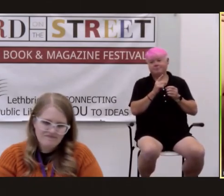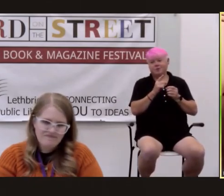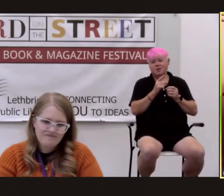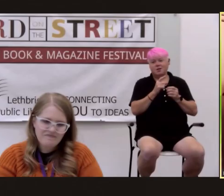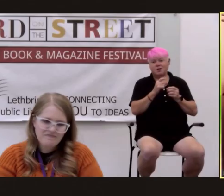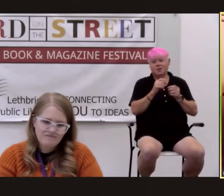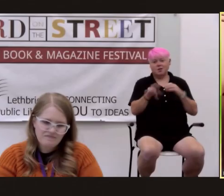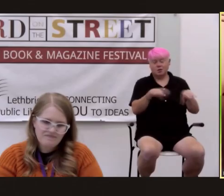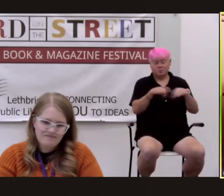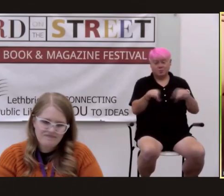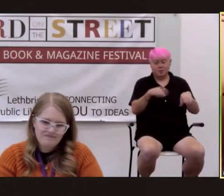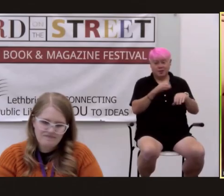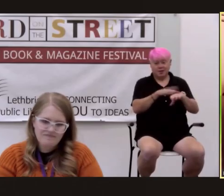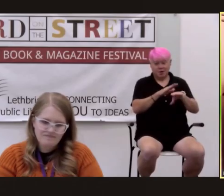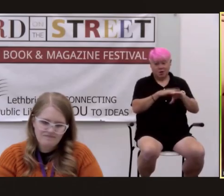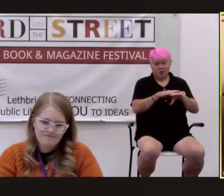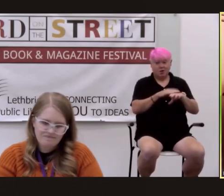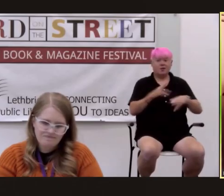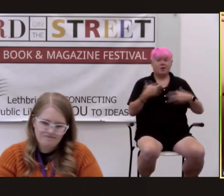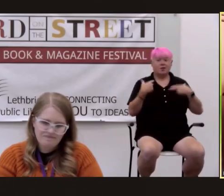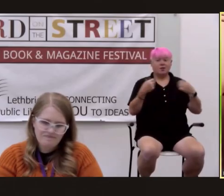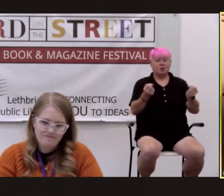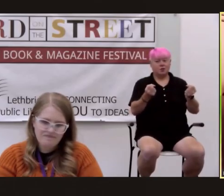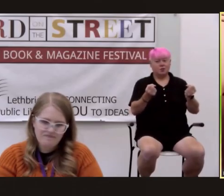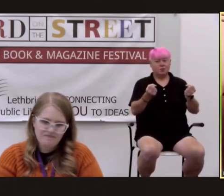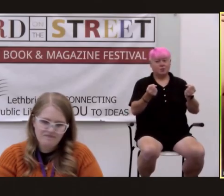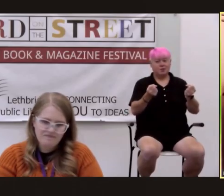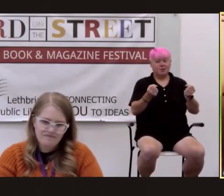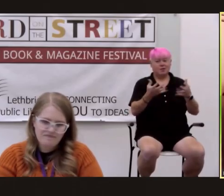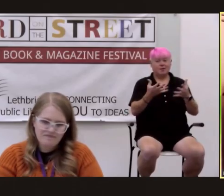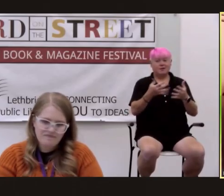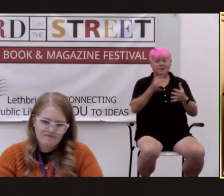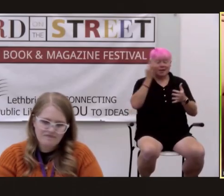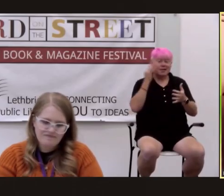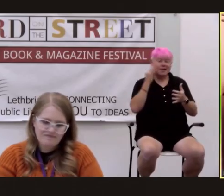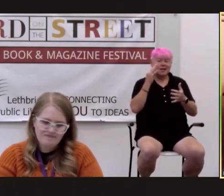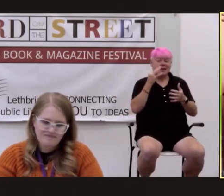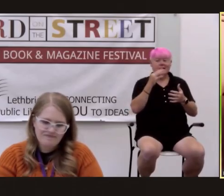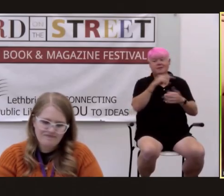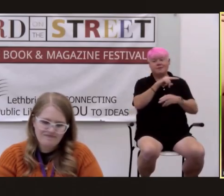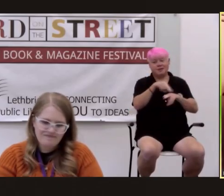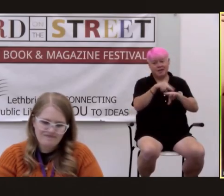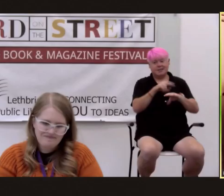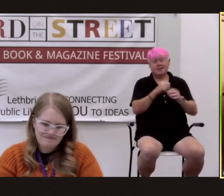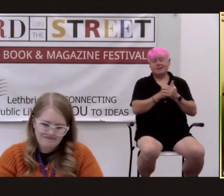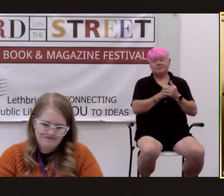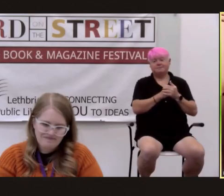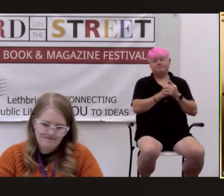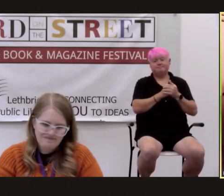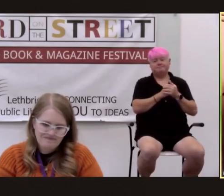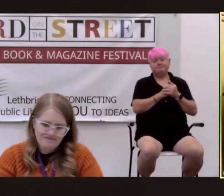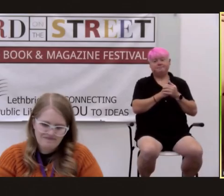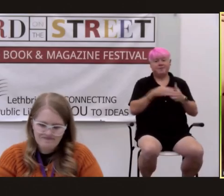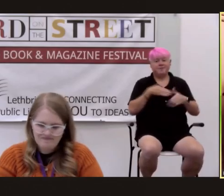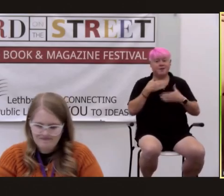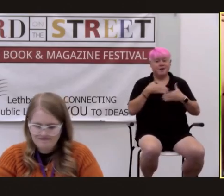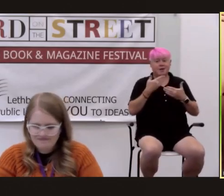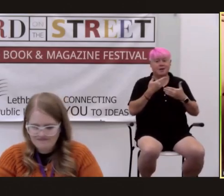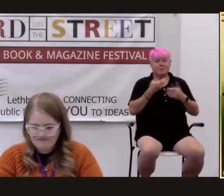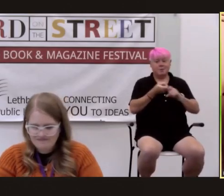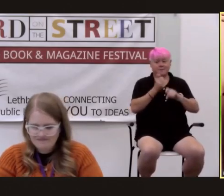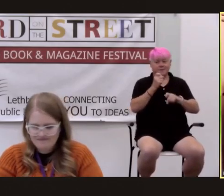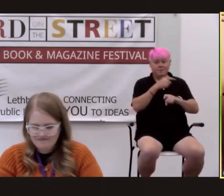in the human adventure on lands that traditionally are theirs and uh i'm very happy from their territory